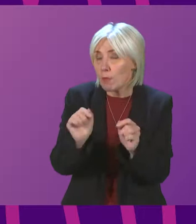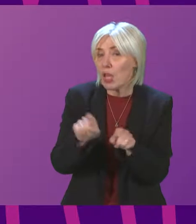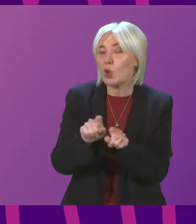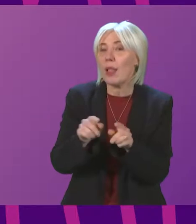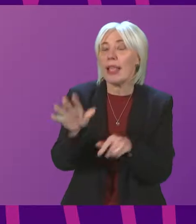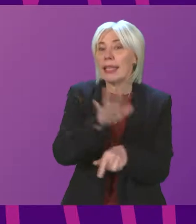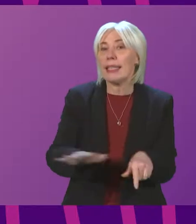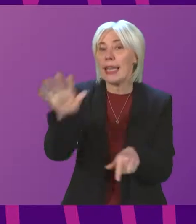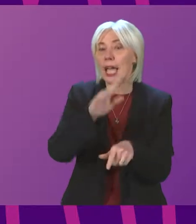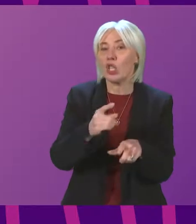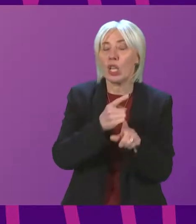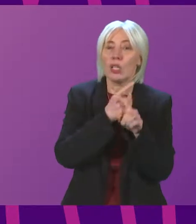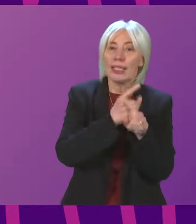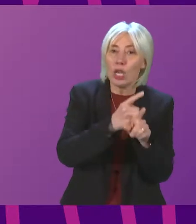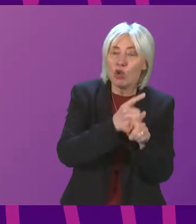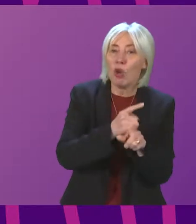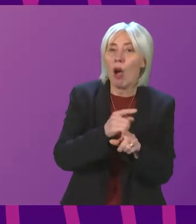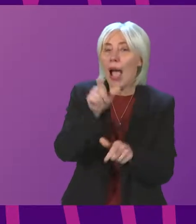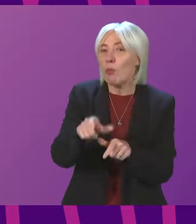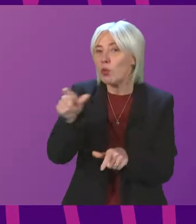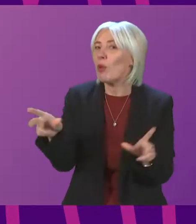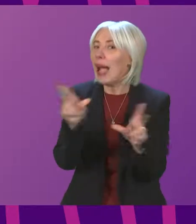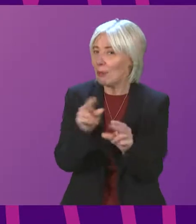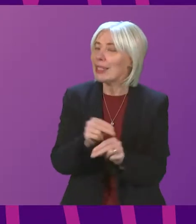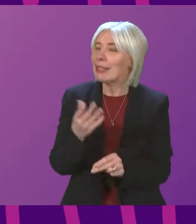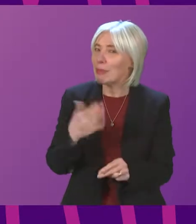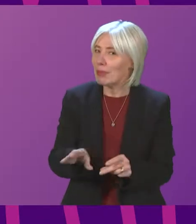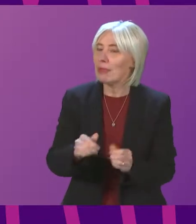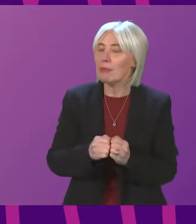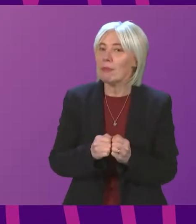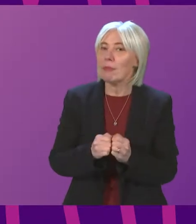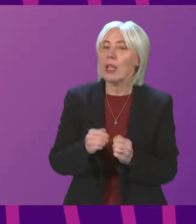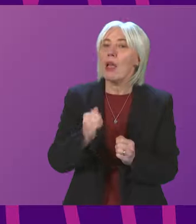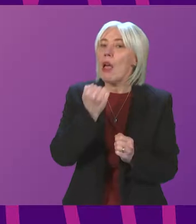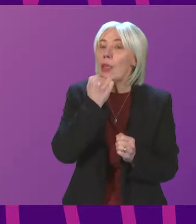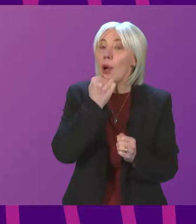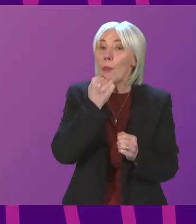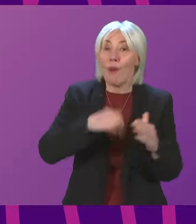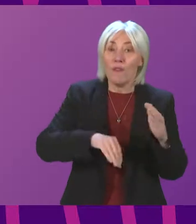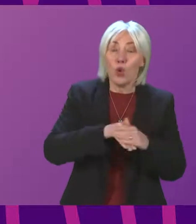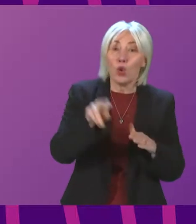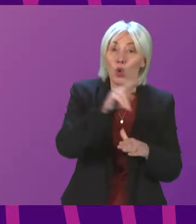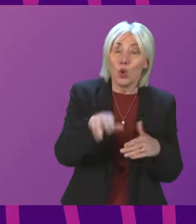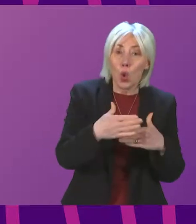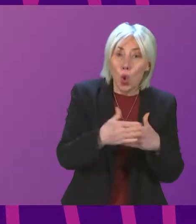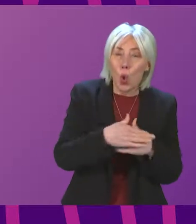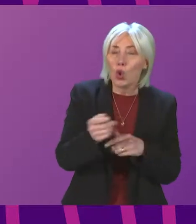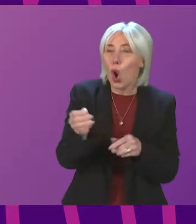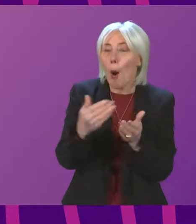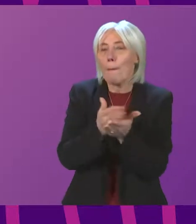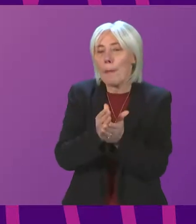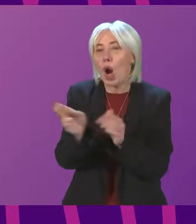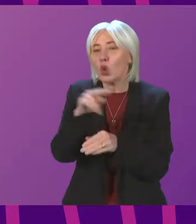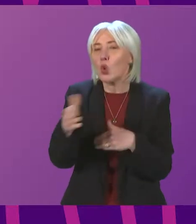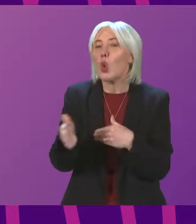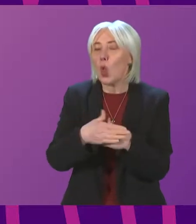teacher and pupil absence levels. While the number of full and partial school closures has been small, it is